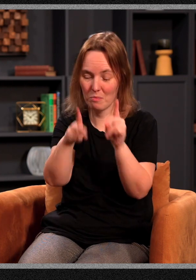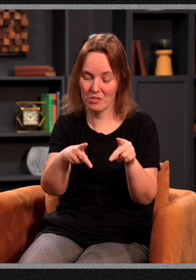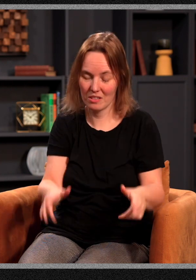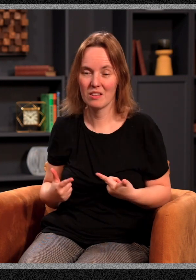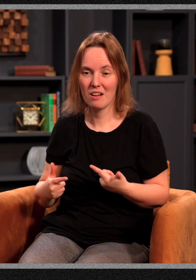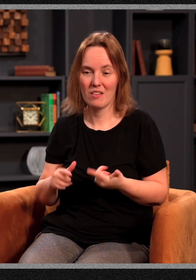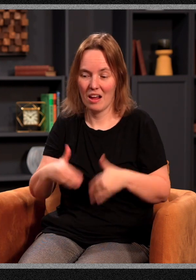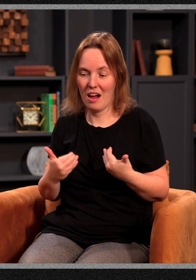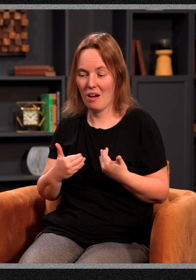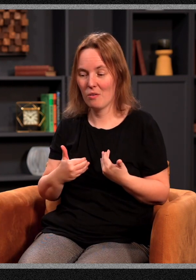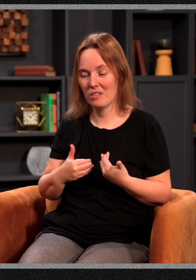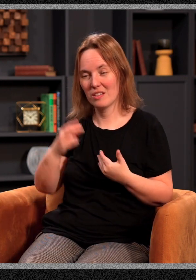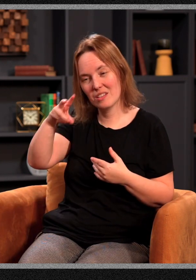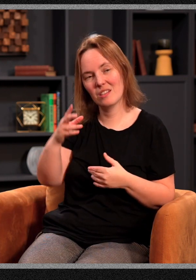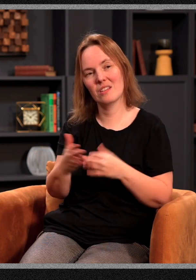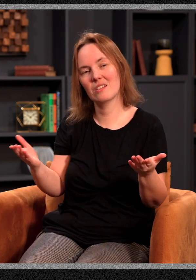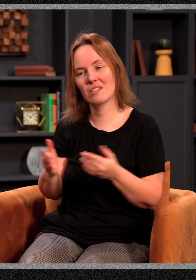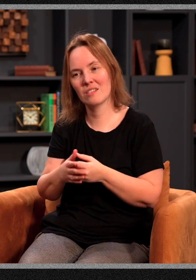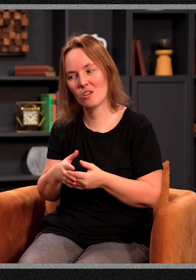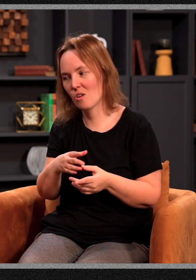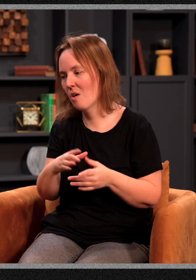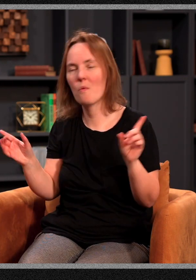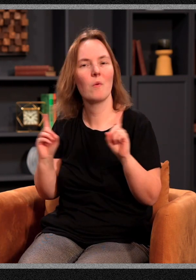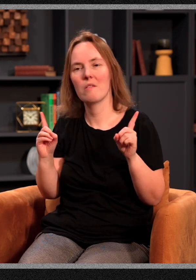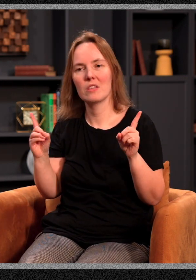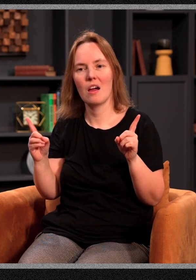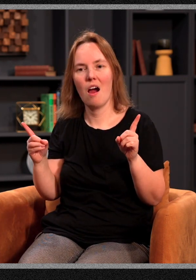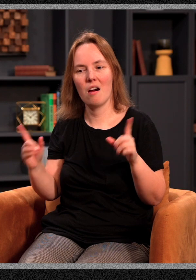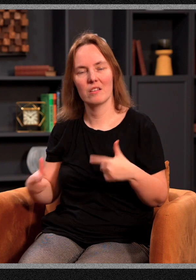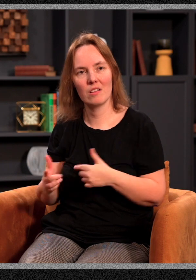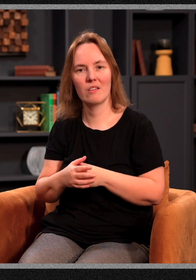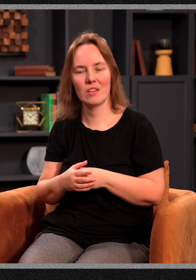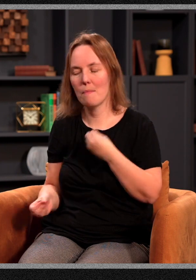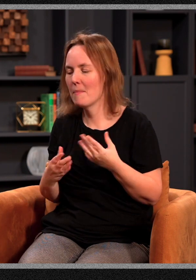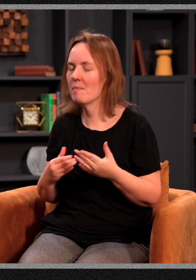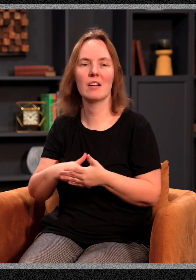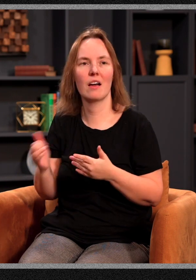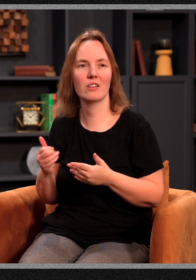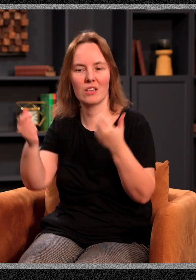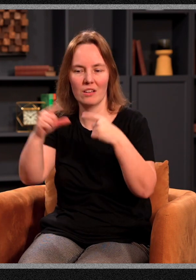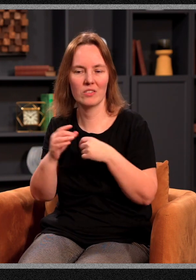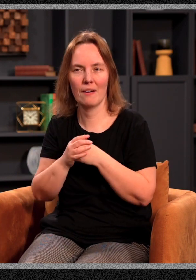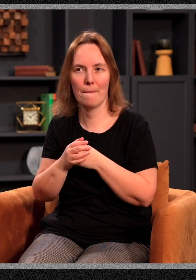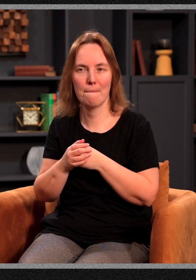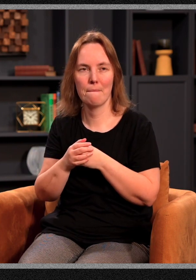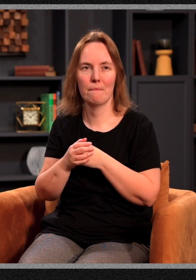life the way they see things and just wherever they may be in their lives. There are many, many other gifts as well you can read in 1 Corinthians 12, Romans